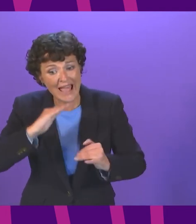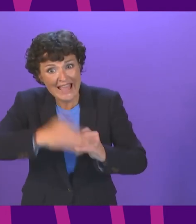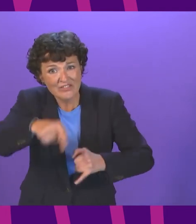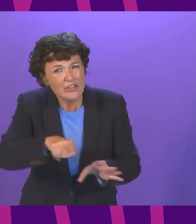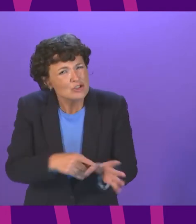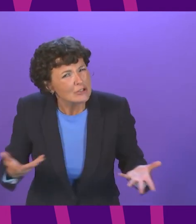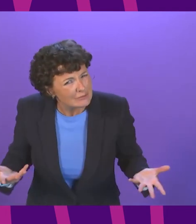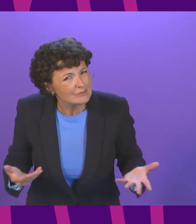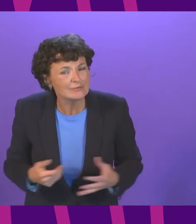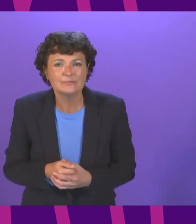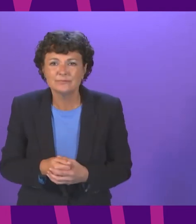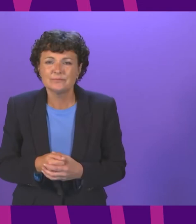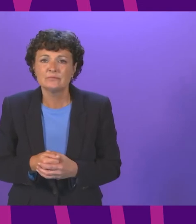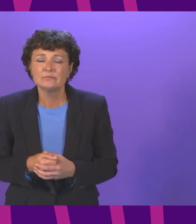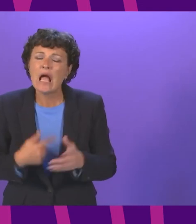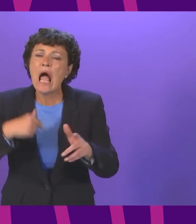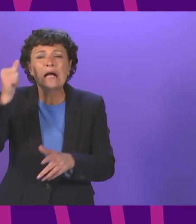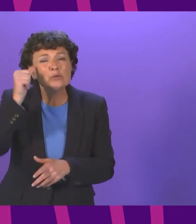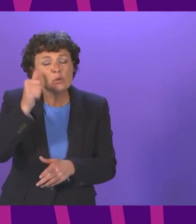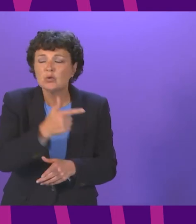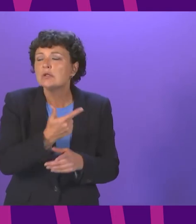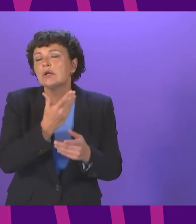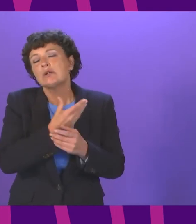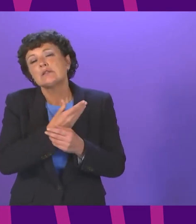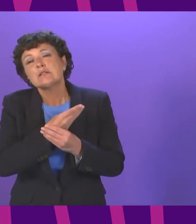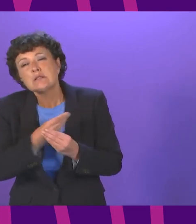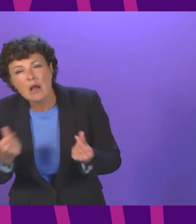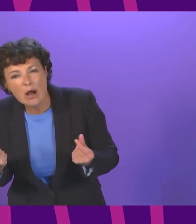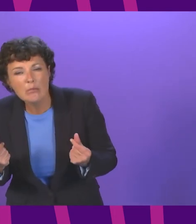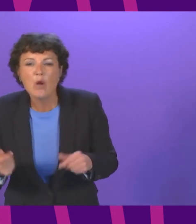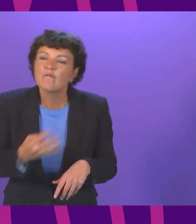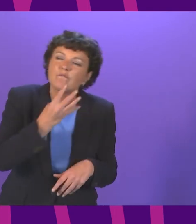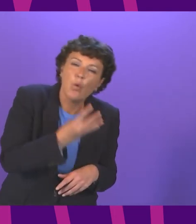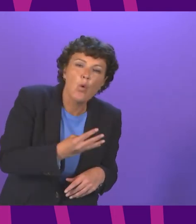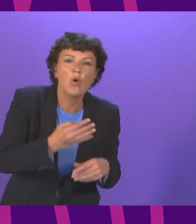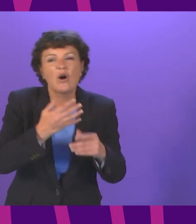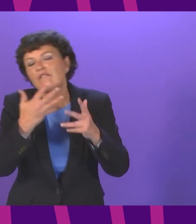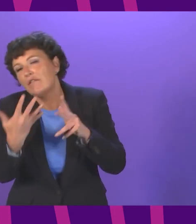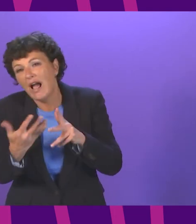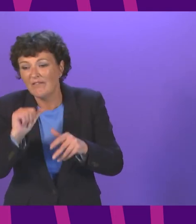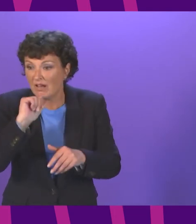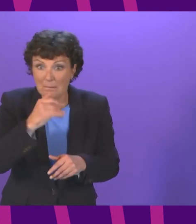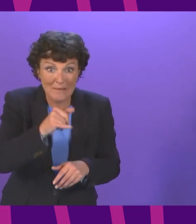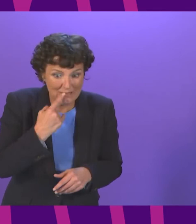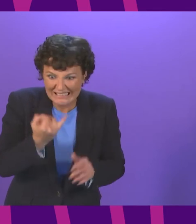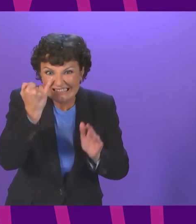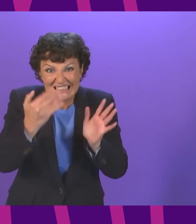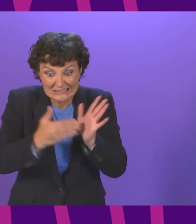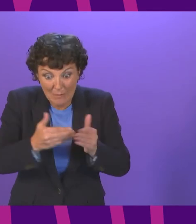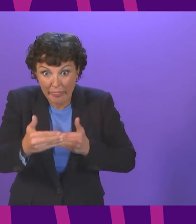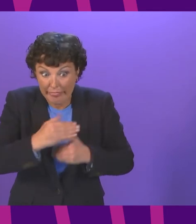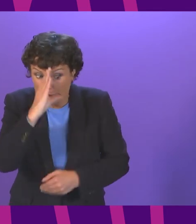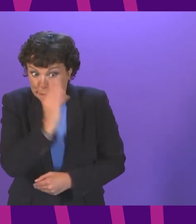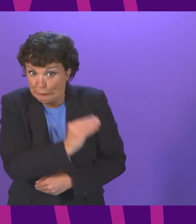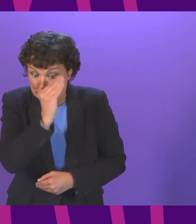many no doubt including the four and five unsuccessful under the loan scheme will be well into their six months notice period